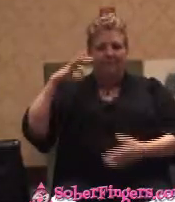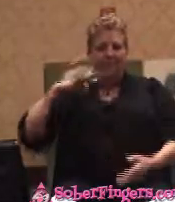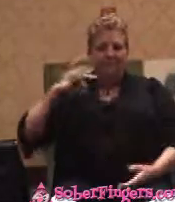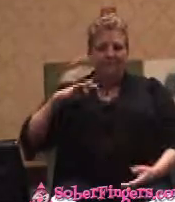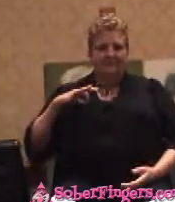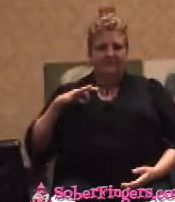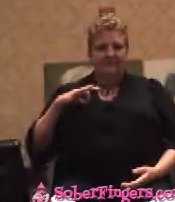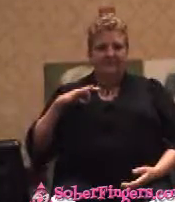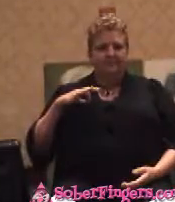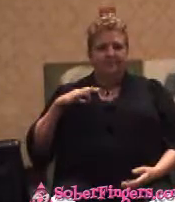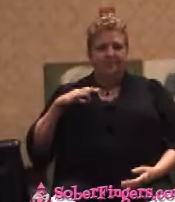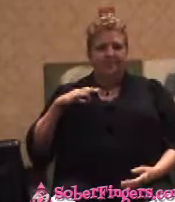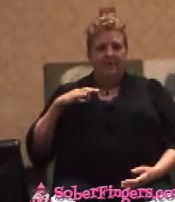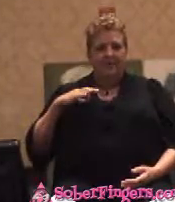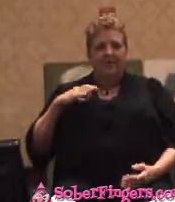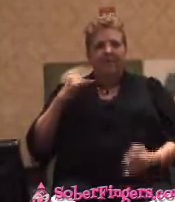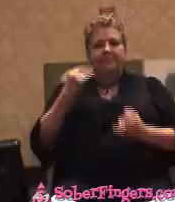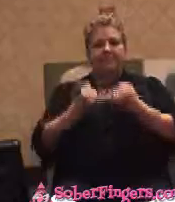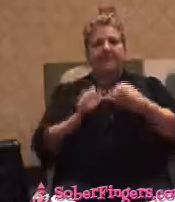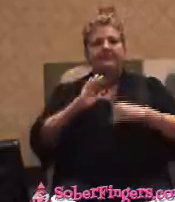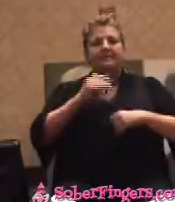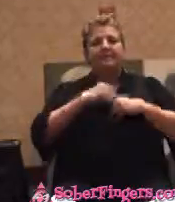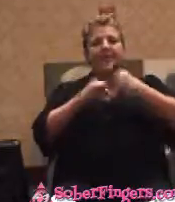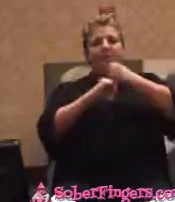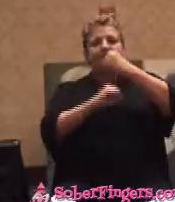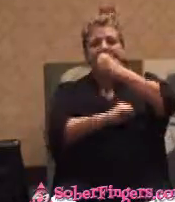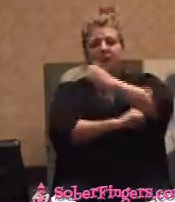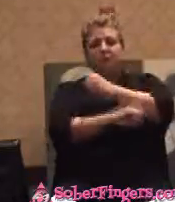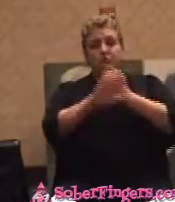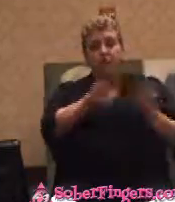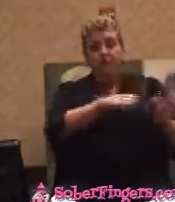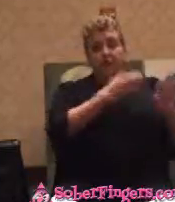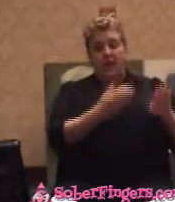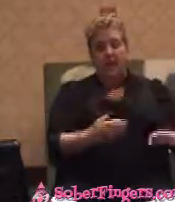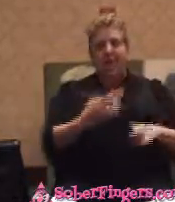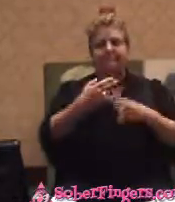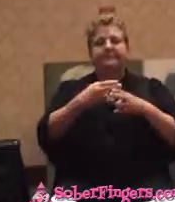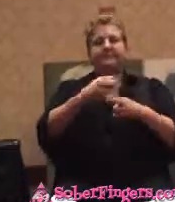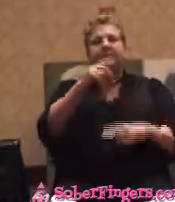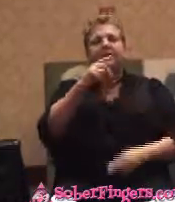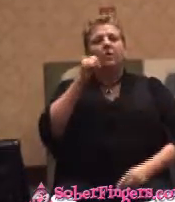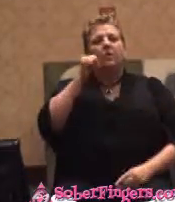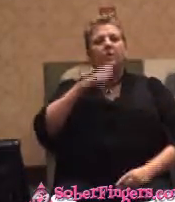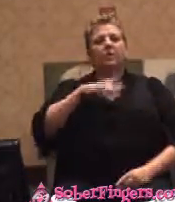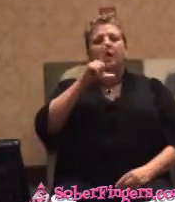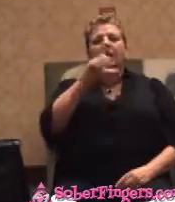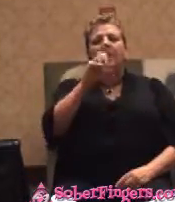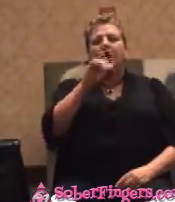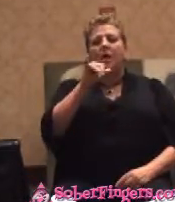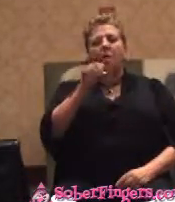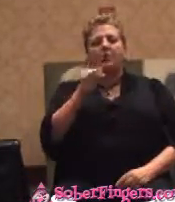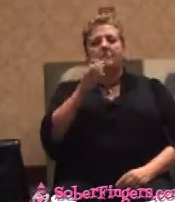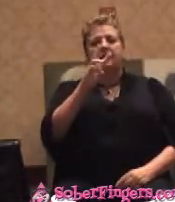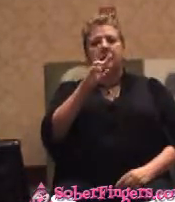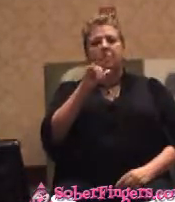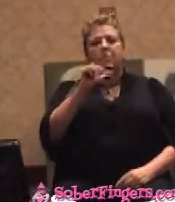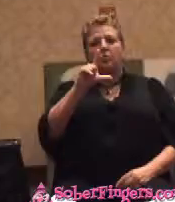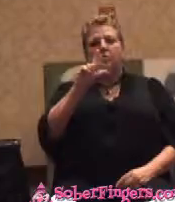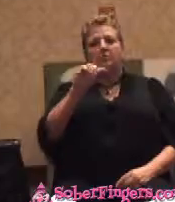Wilson was the last of our founders to die. And she was in her final days of life and everybody knew she was about to